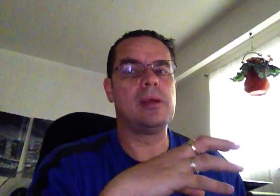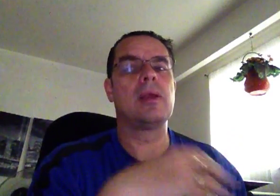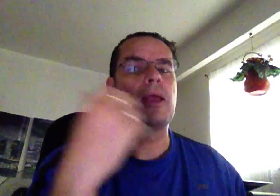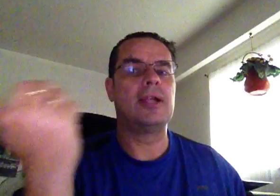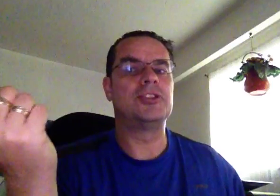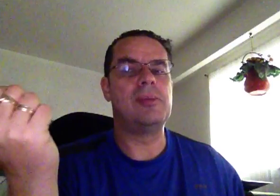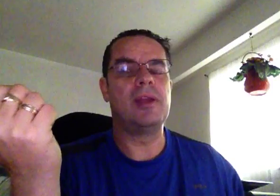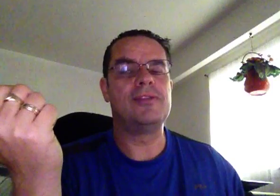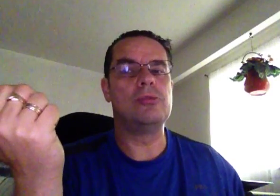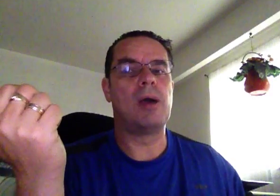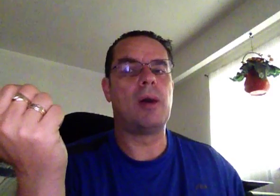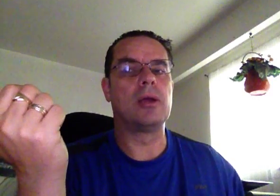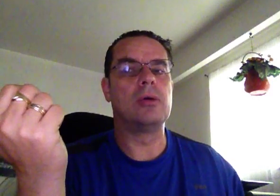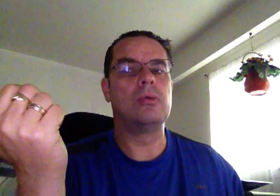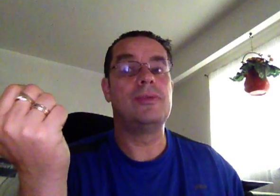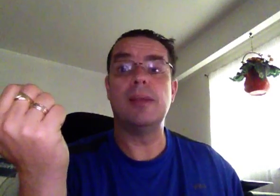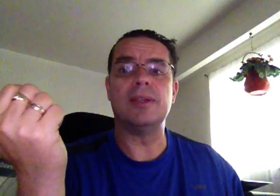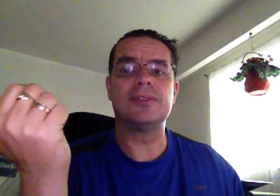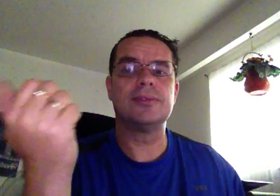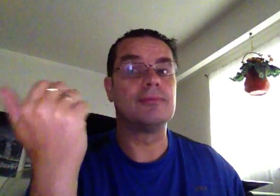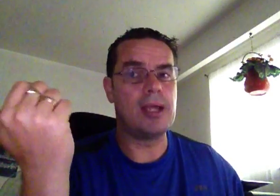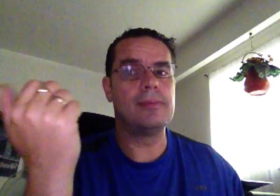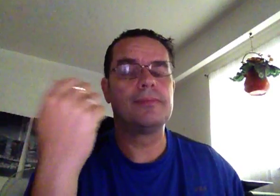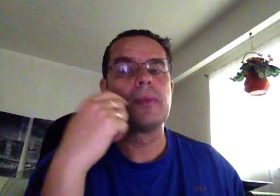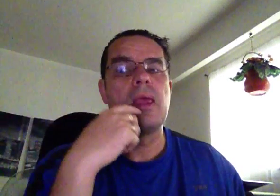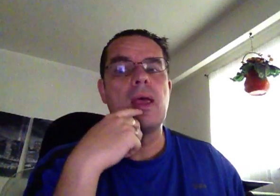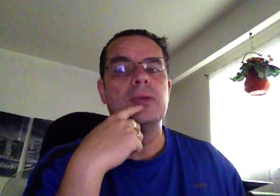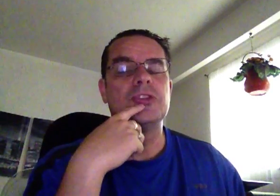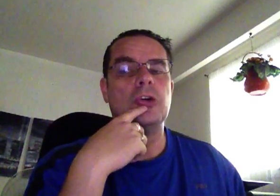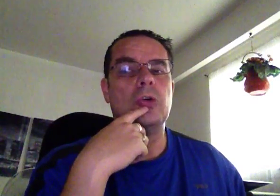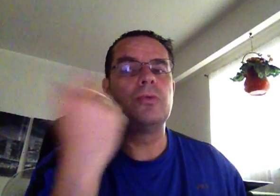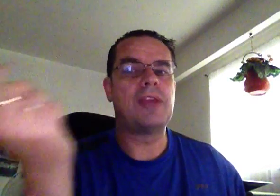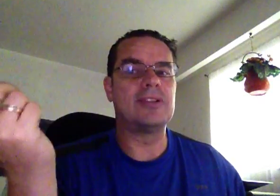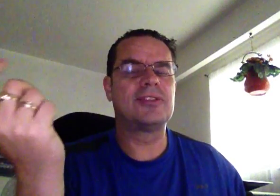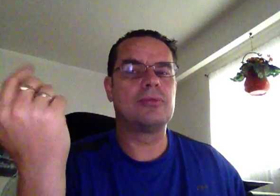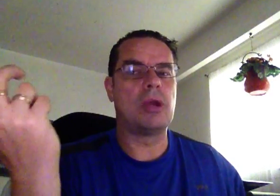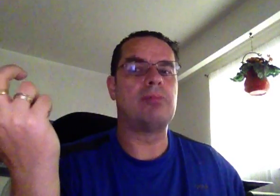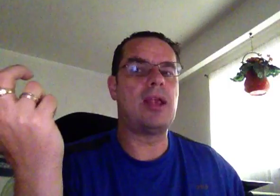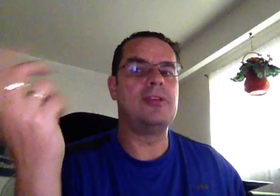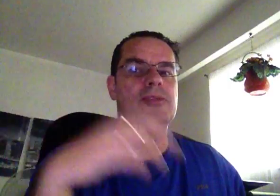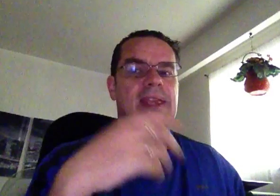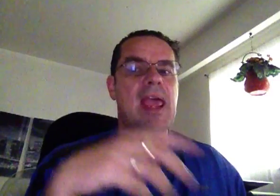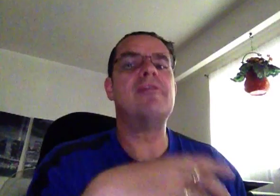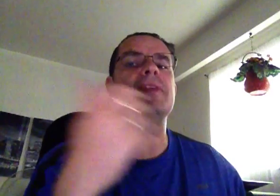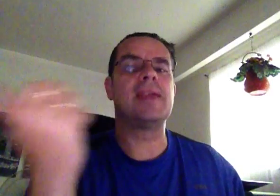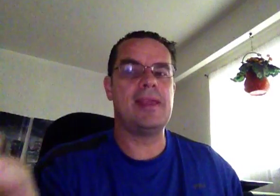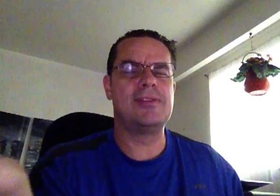and stream it into my Mongo database. Right? So, that's what I'm planning to do to get everything into